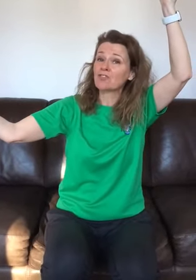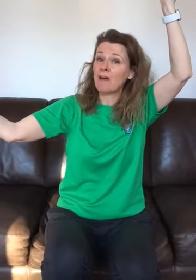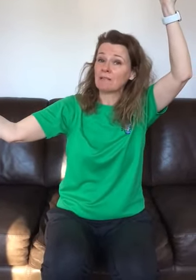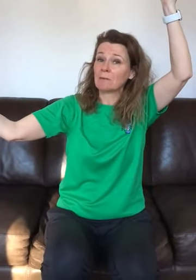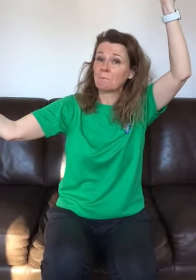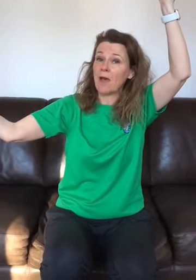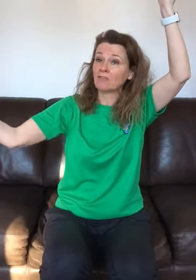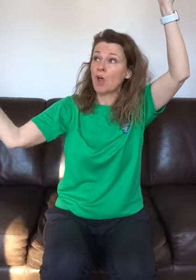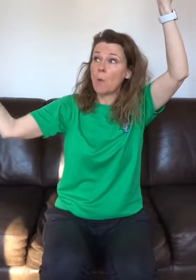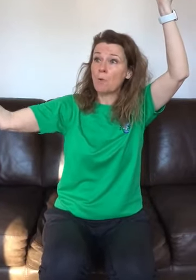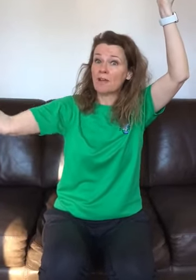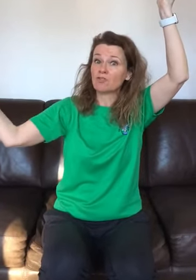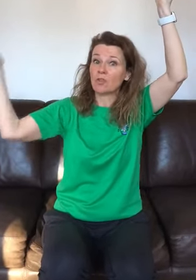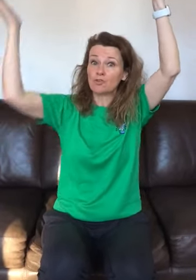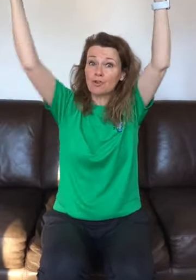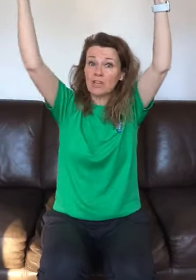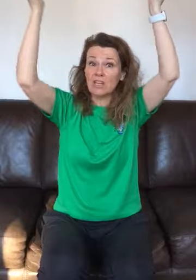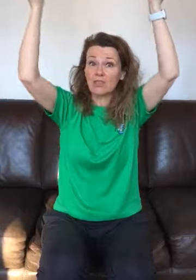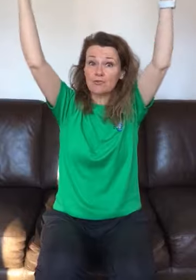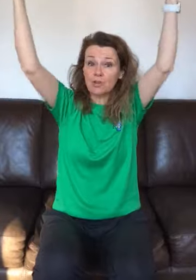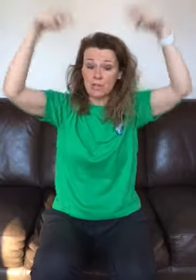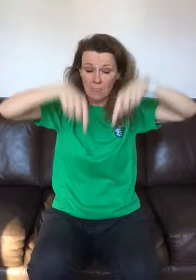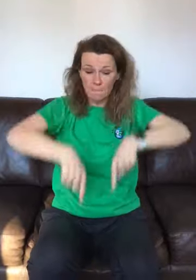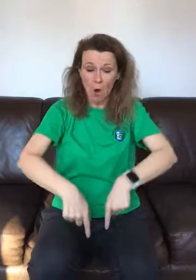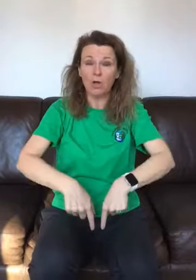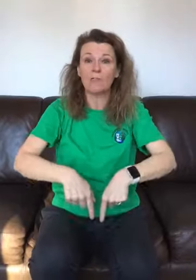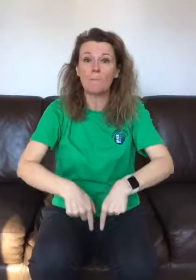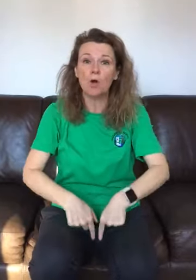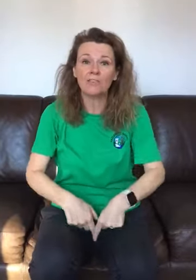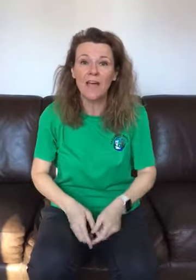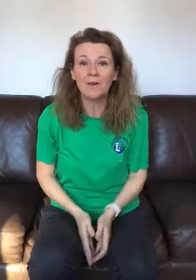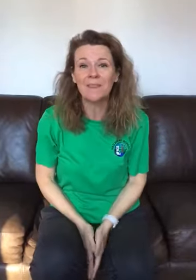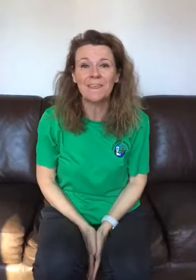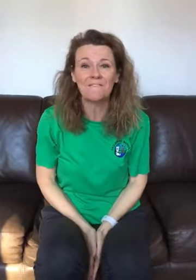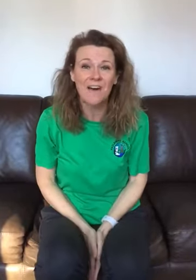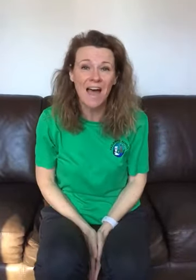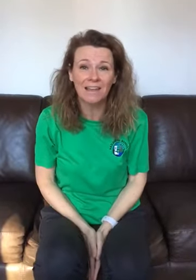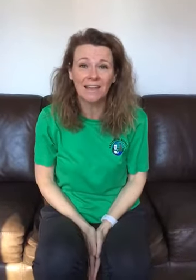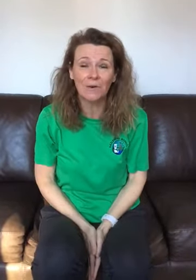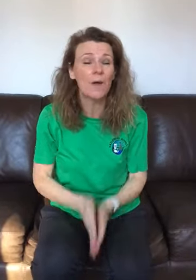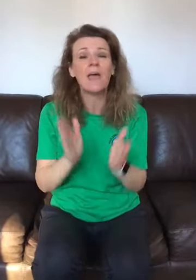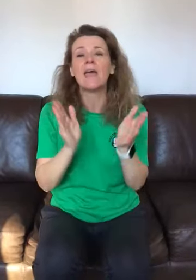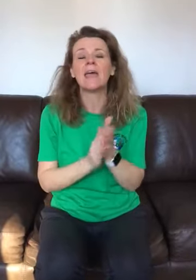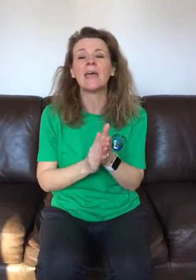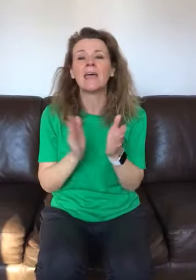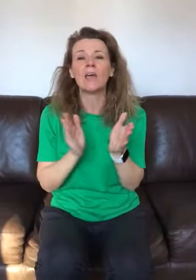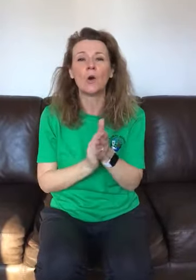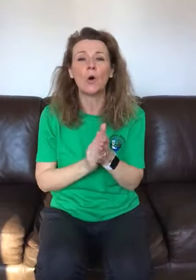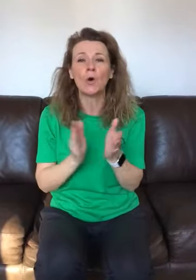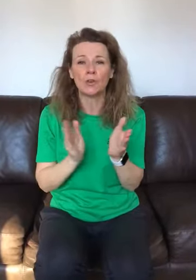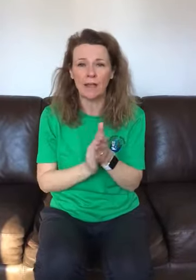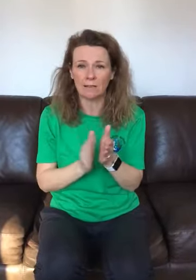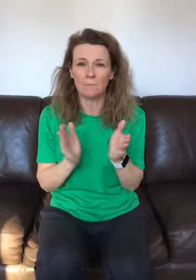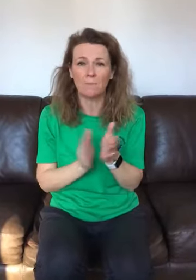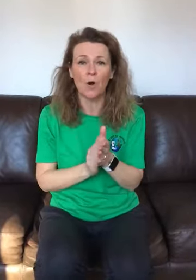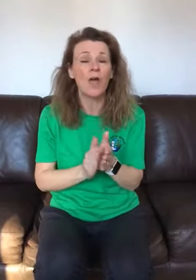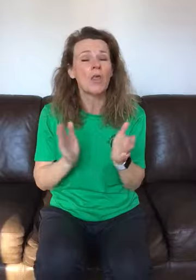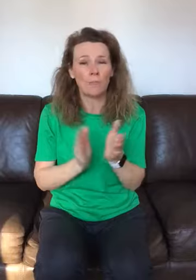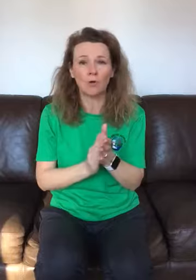a rattling branch branch on the tree and the tree in the bog and the bog down in the valley oh hey ho the rattling bog the bog